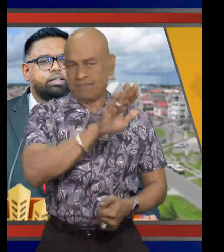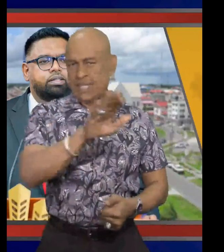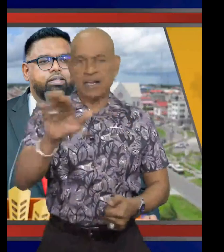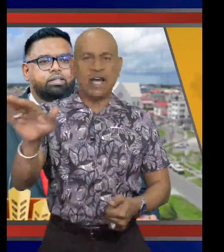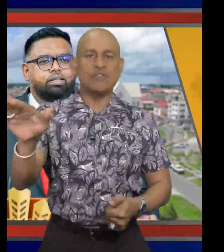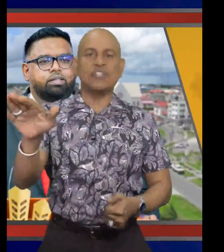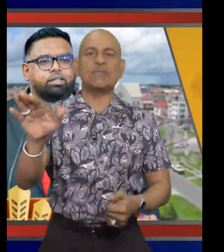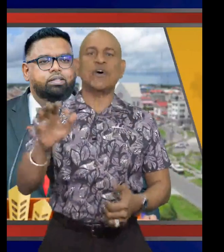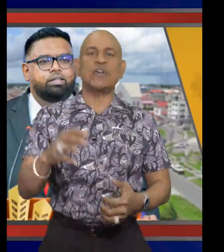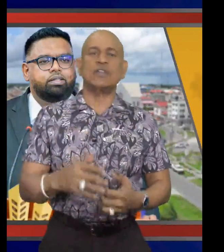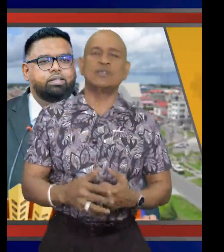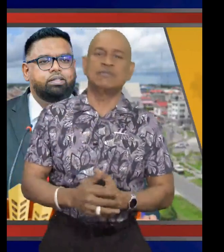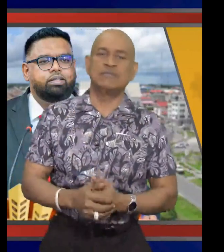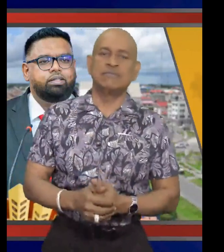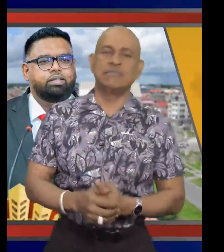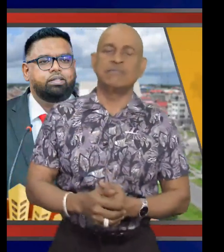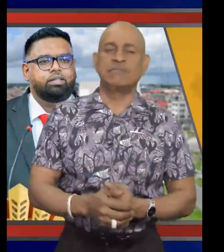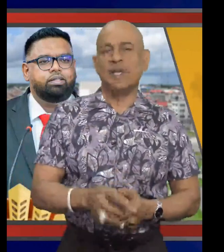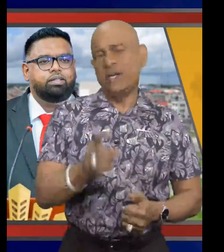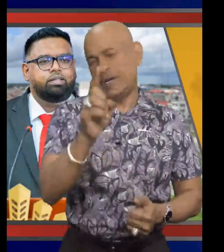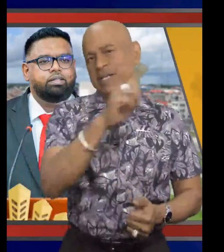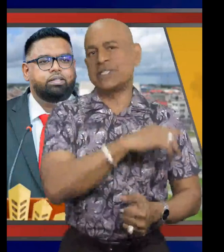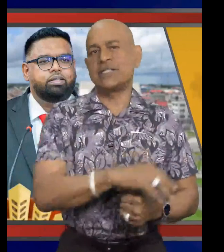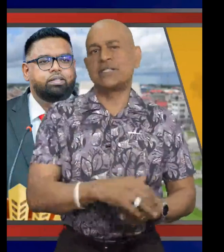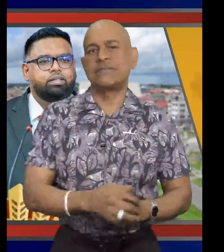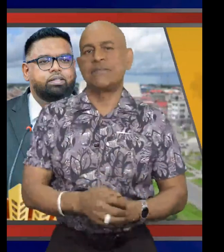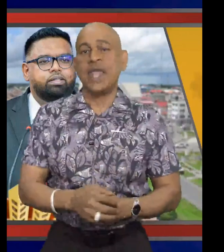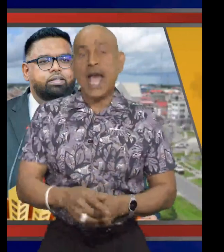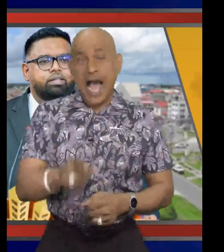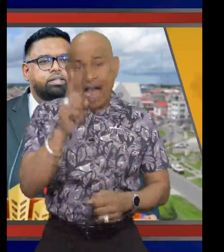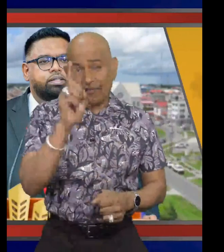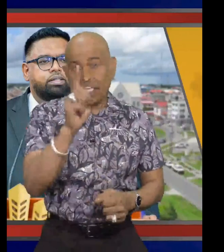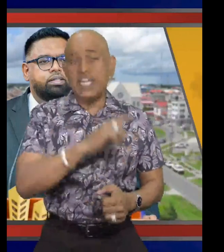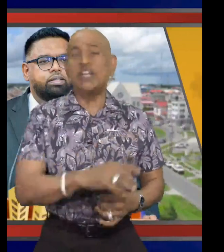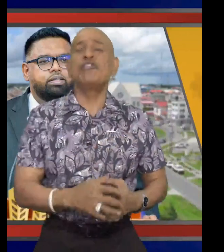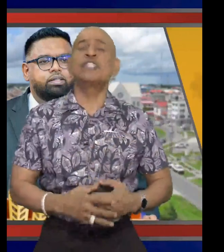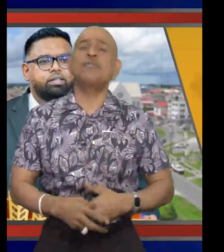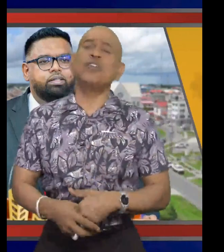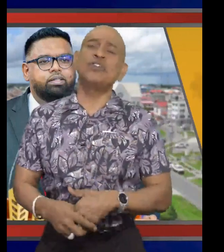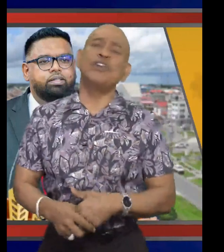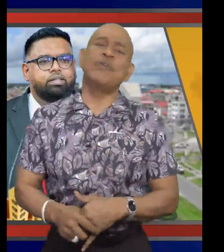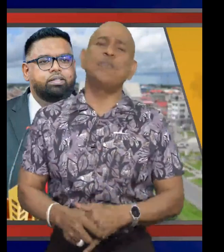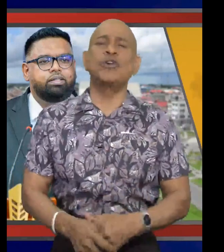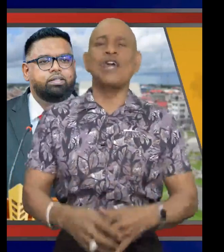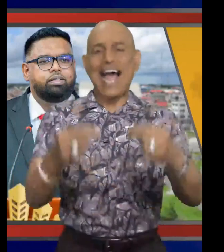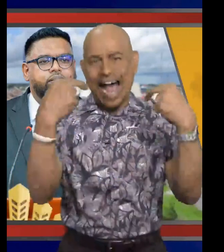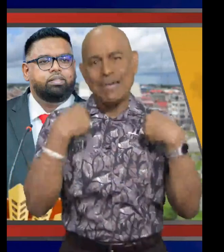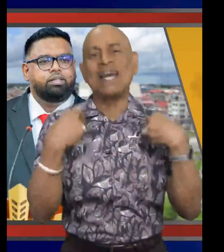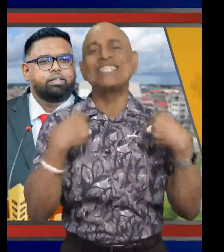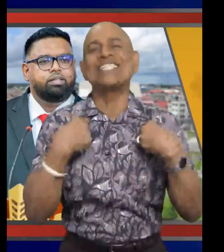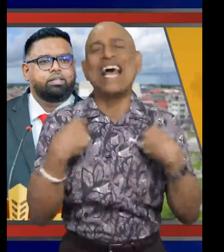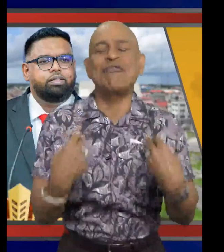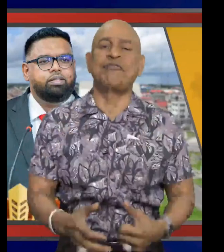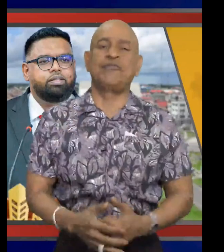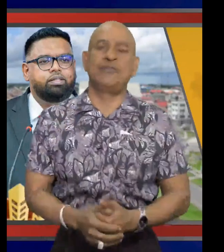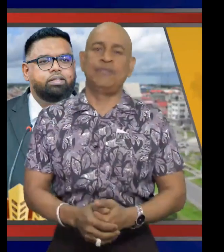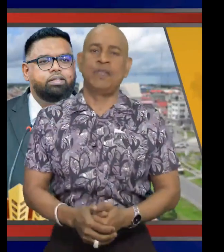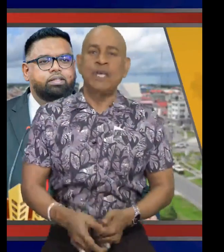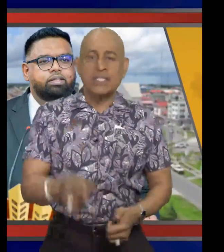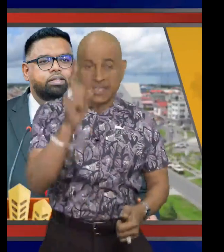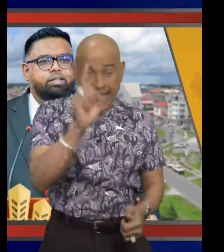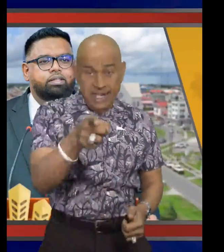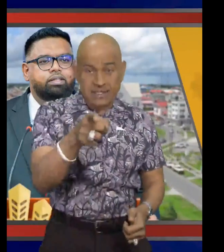did not respond. Hear this. After he didn't respond to the reporter, I myself